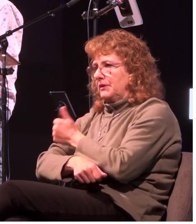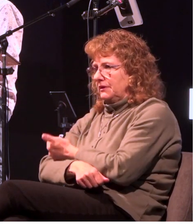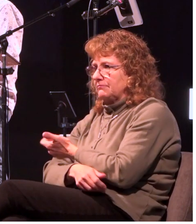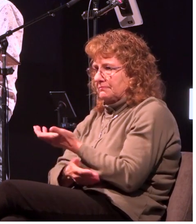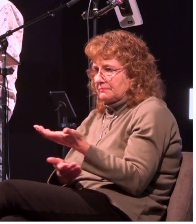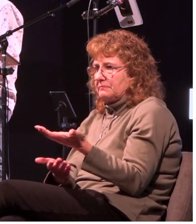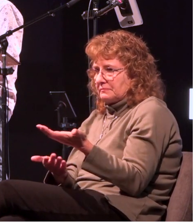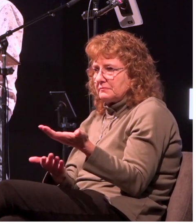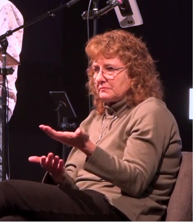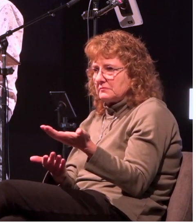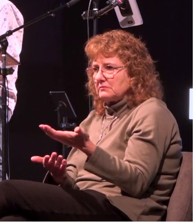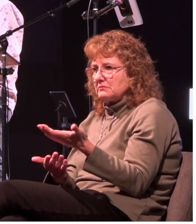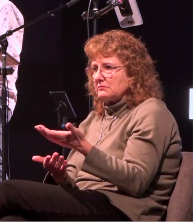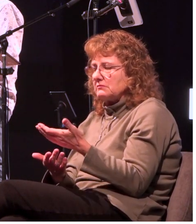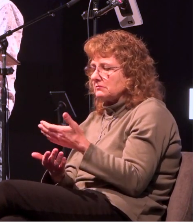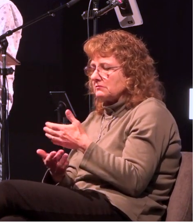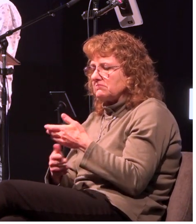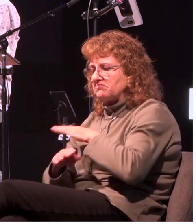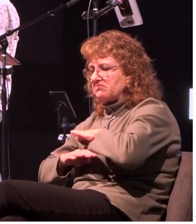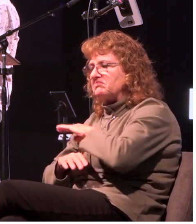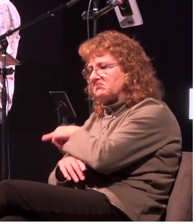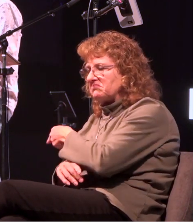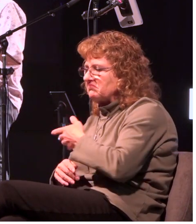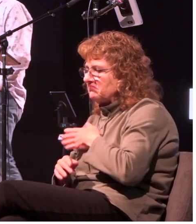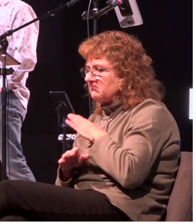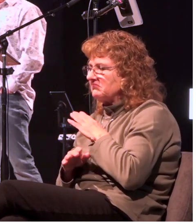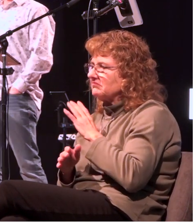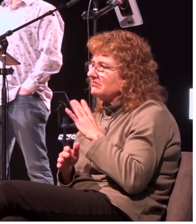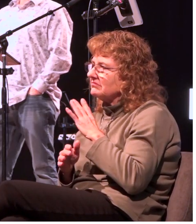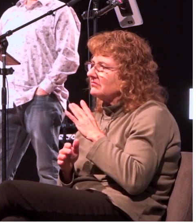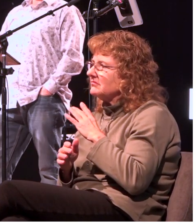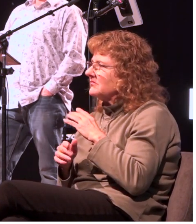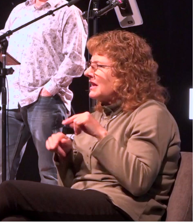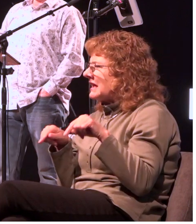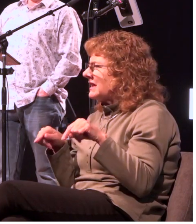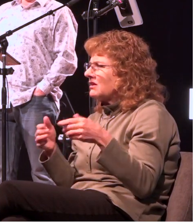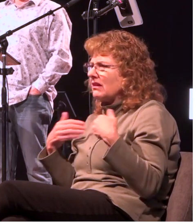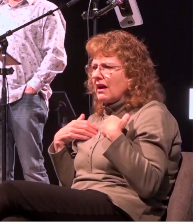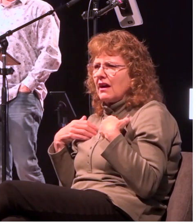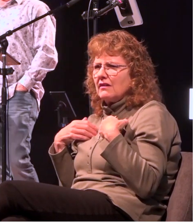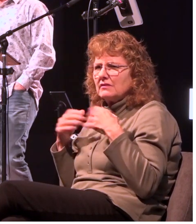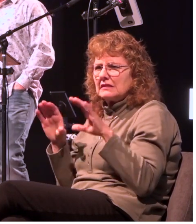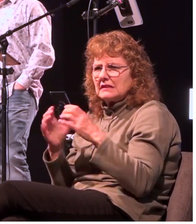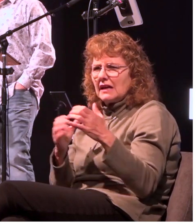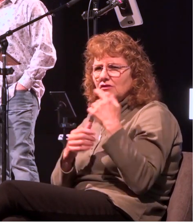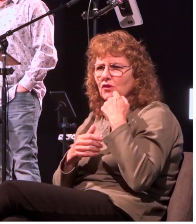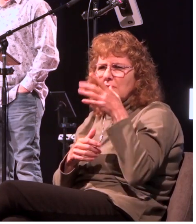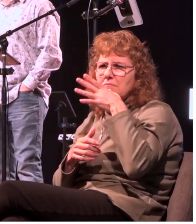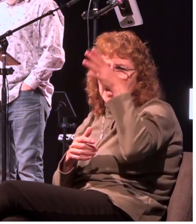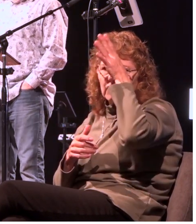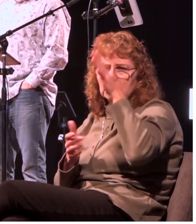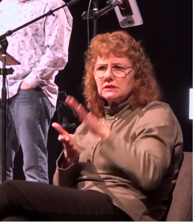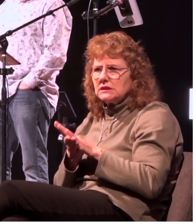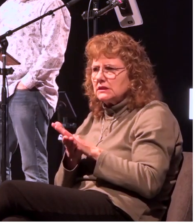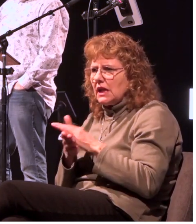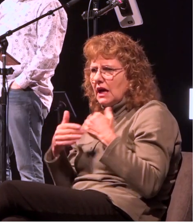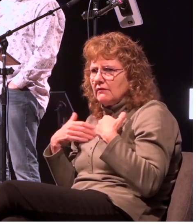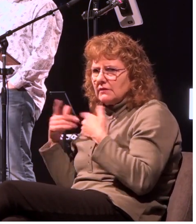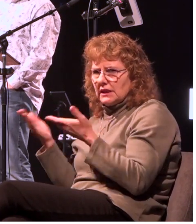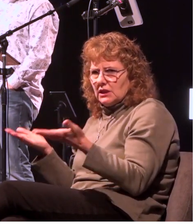we do parenting classes here uh from time to time and one of the things that that